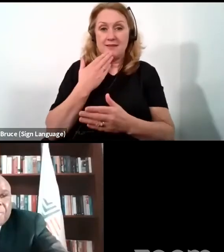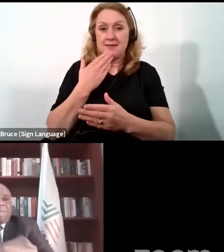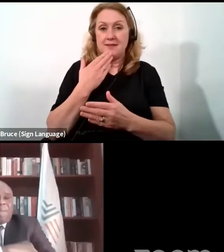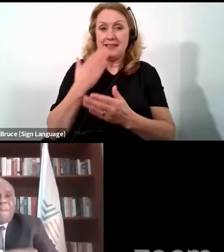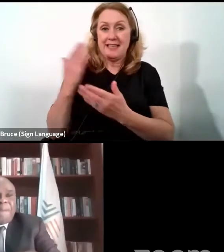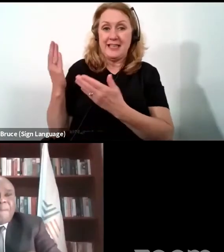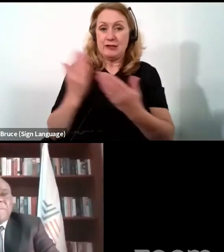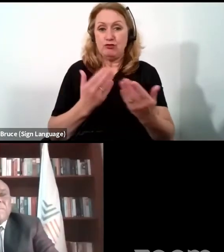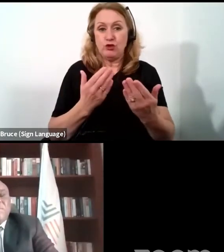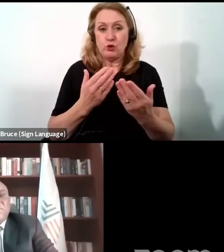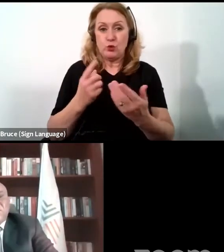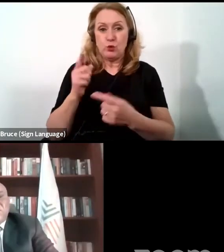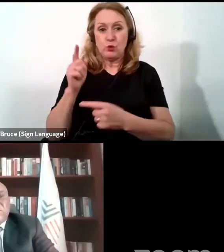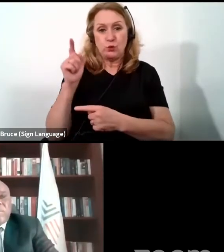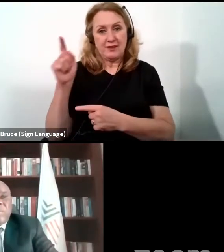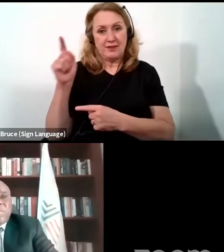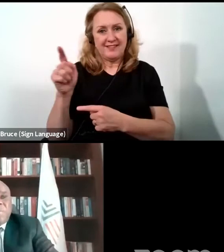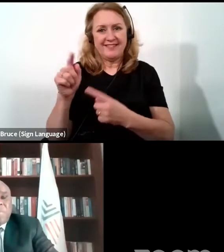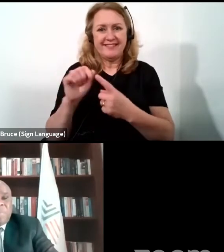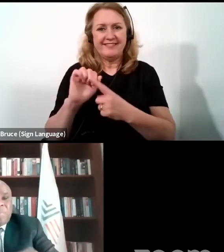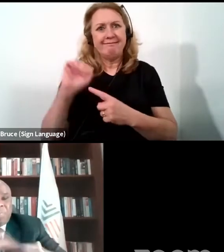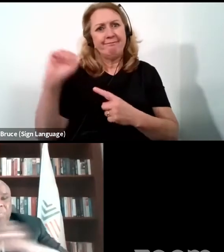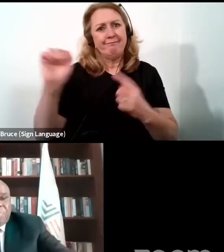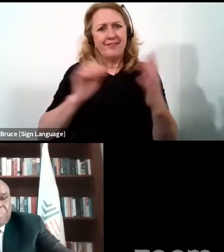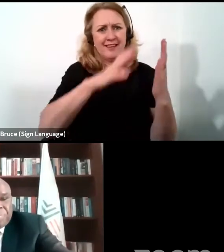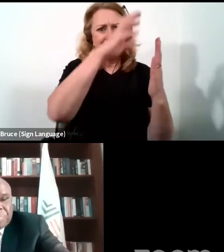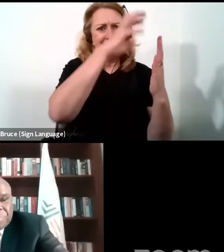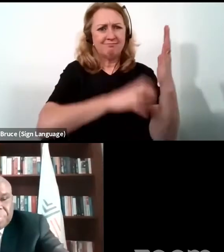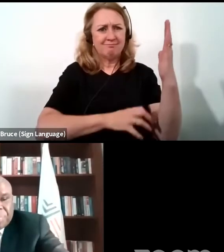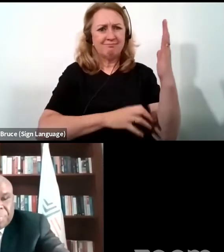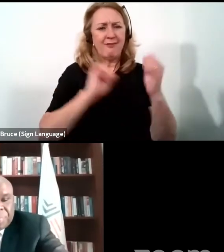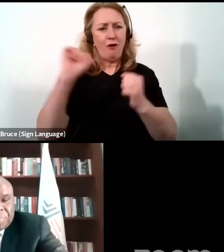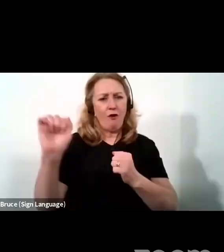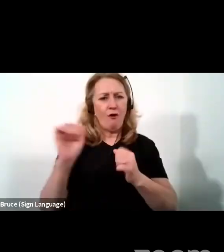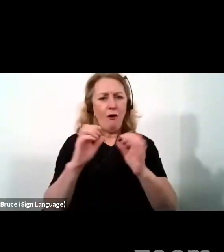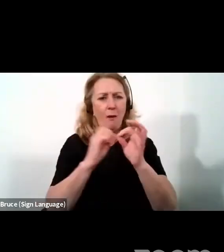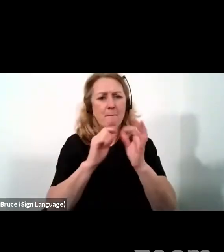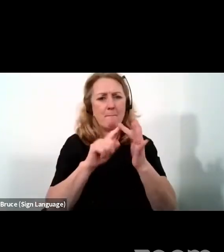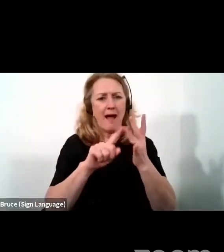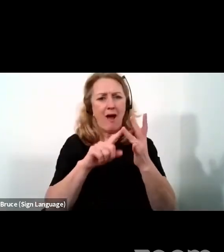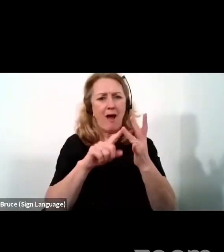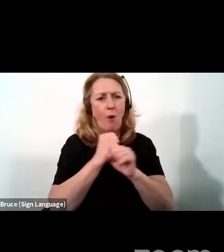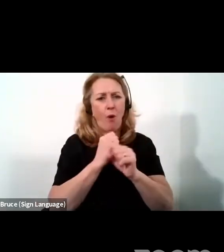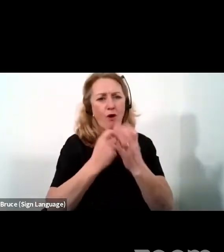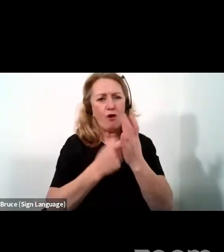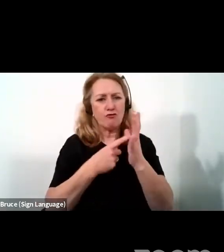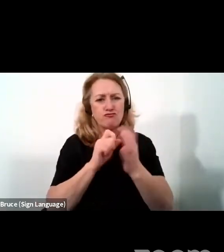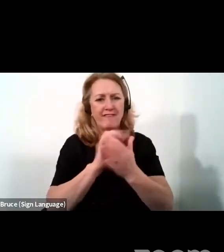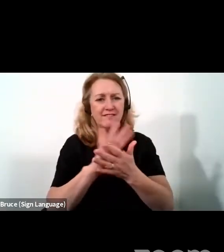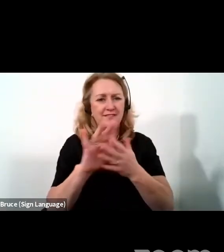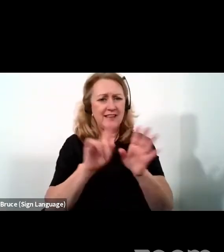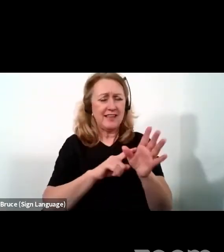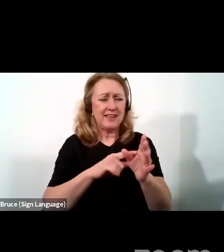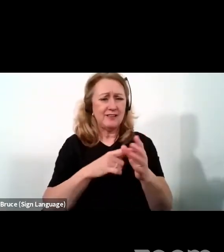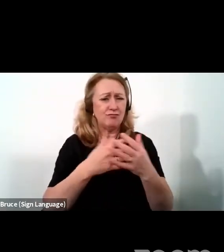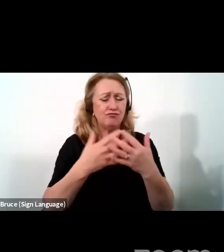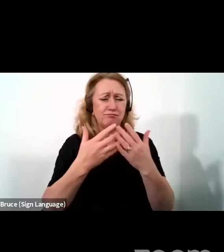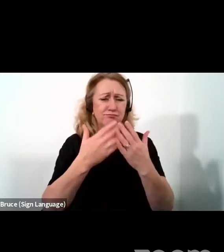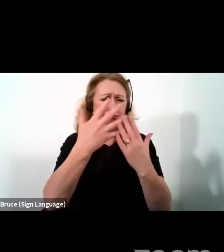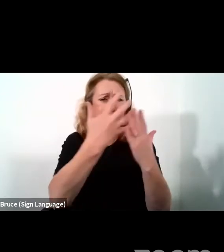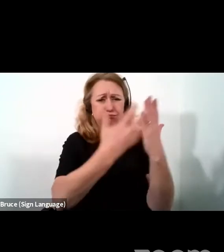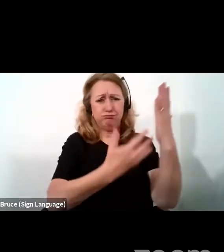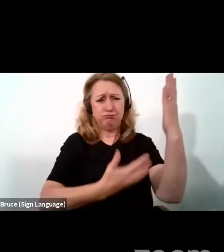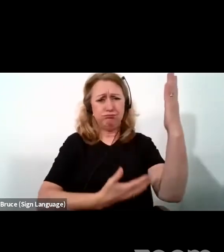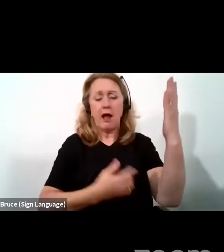because her biography is so large, I am going to do a disservice and not read all of it.